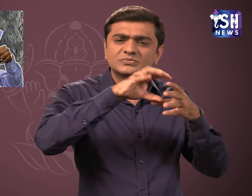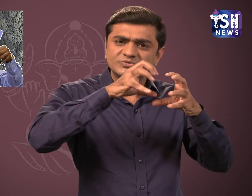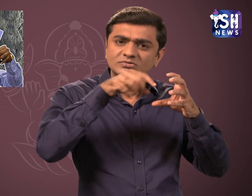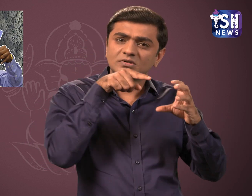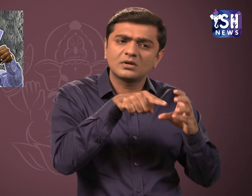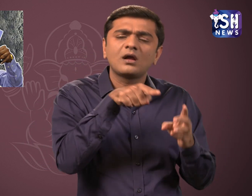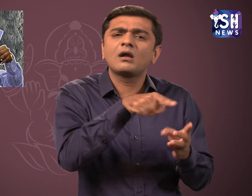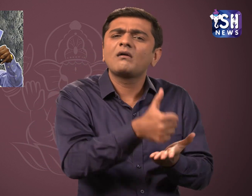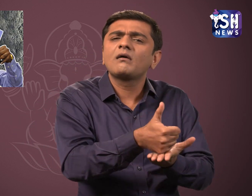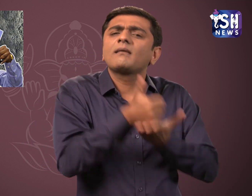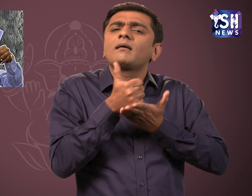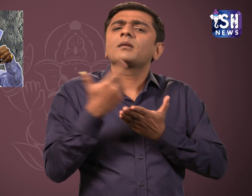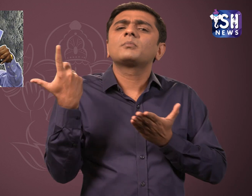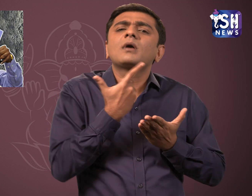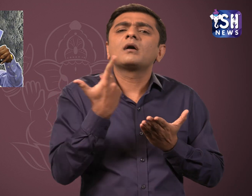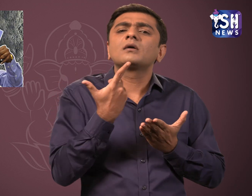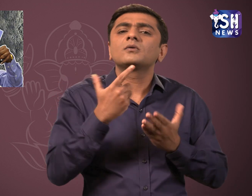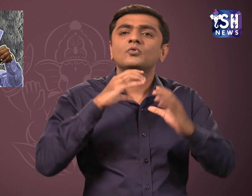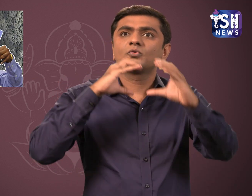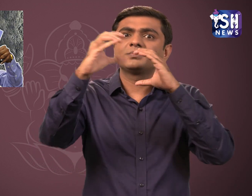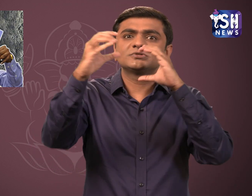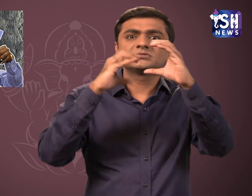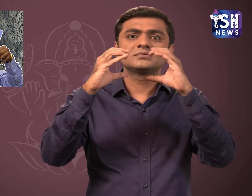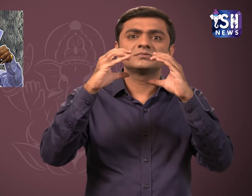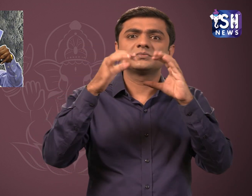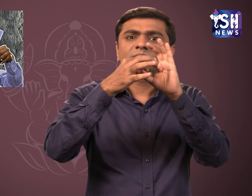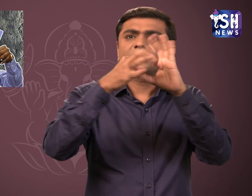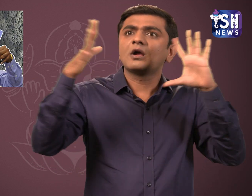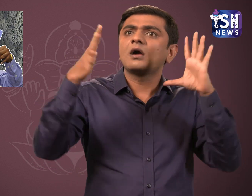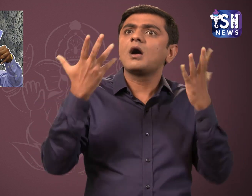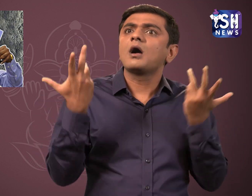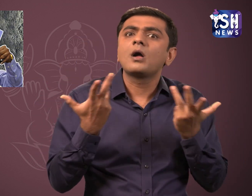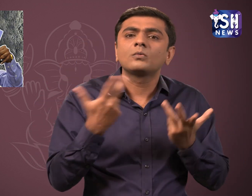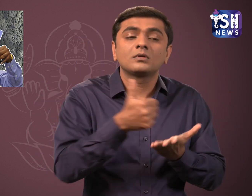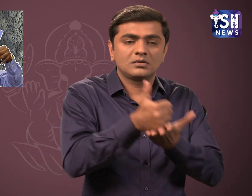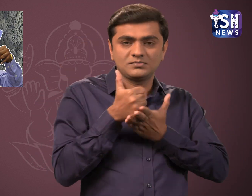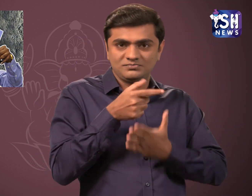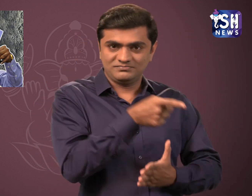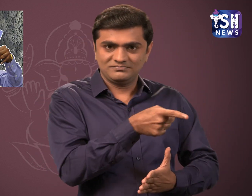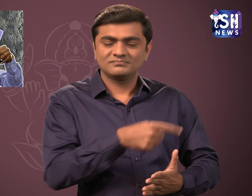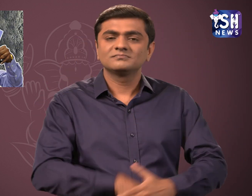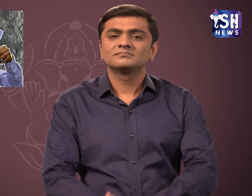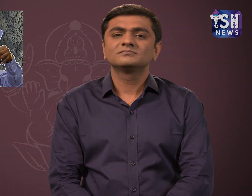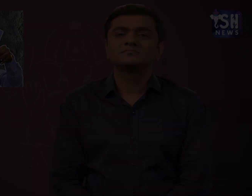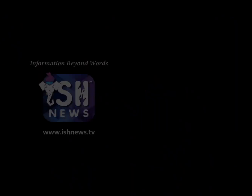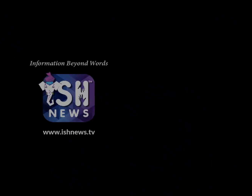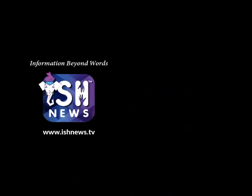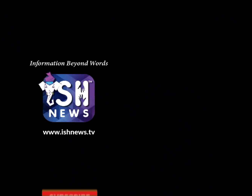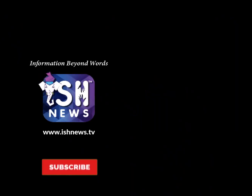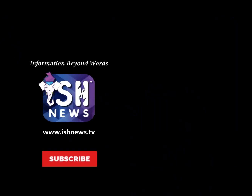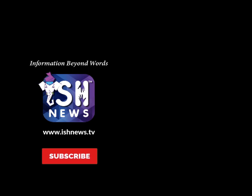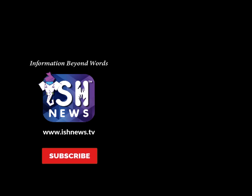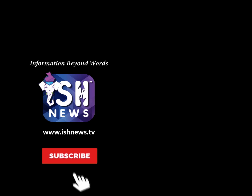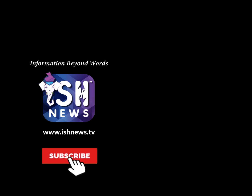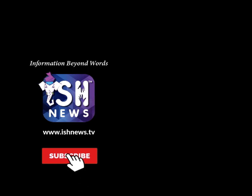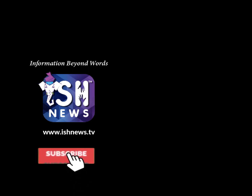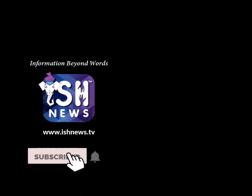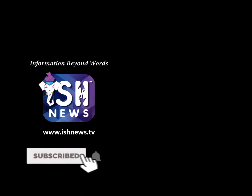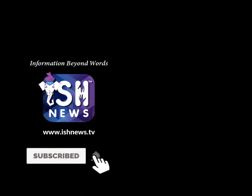it will on the hand. NASA it will help find out how the is made in You